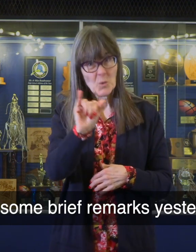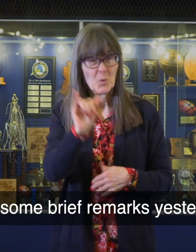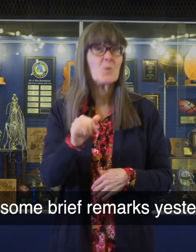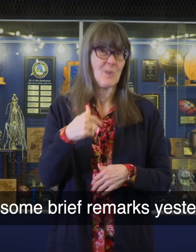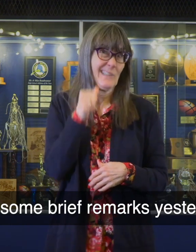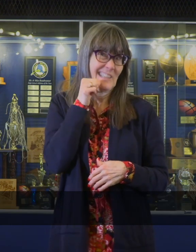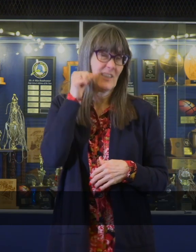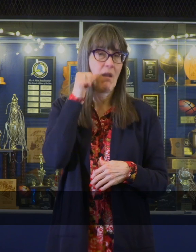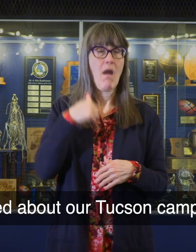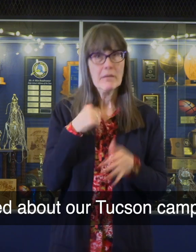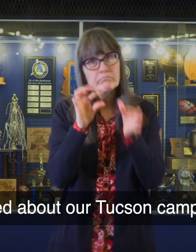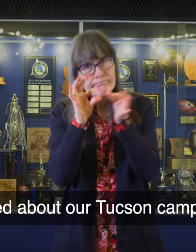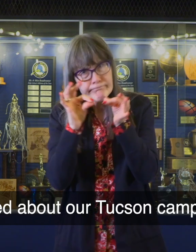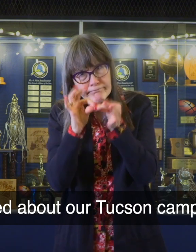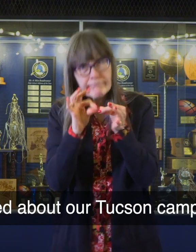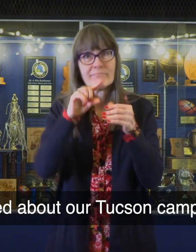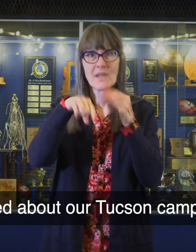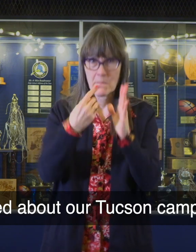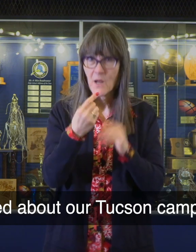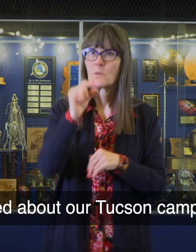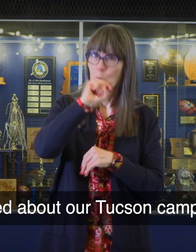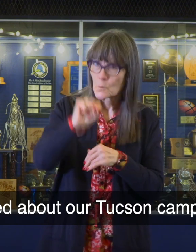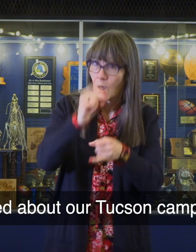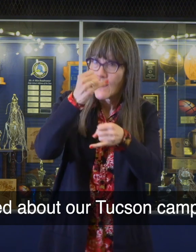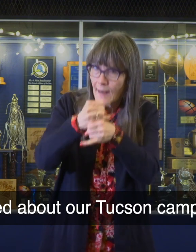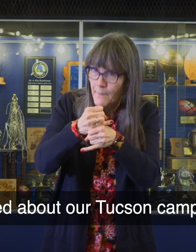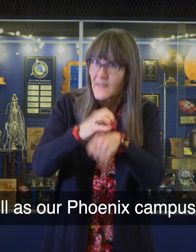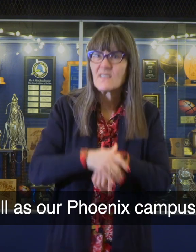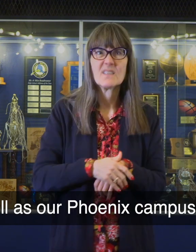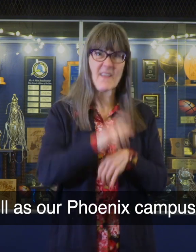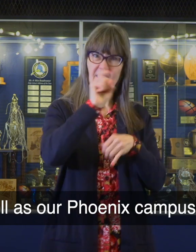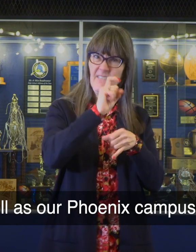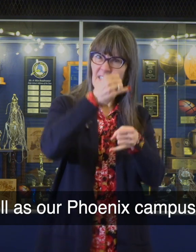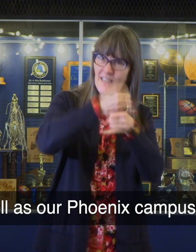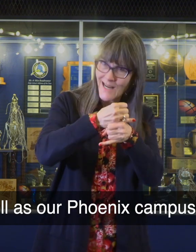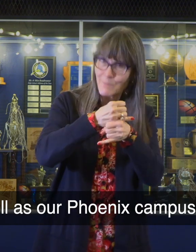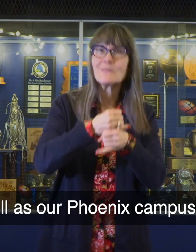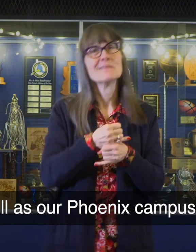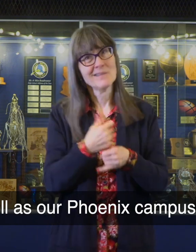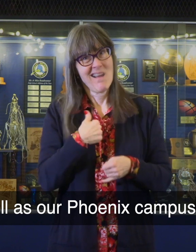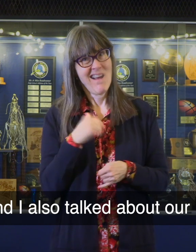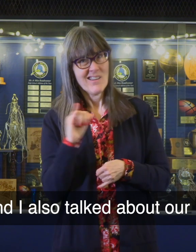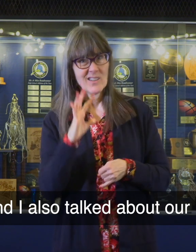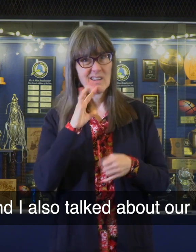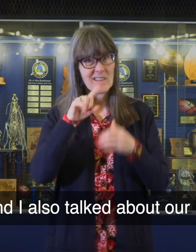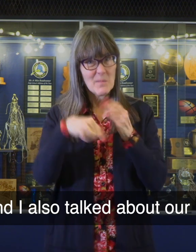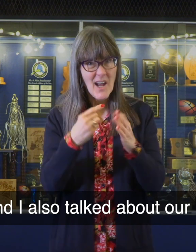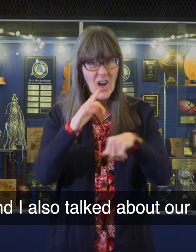yesterday, so I talked about our Tucson campus as well as our Phoenix campus, and I also talked about